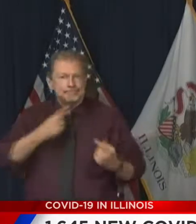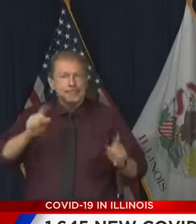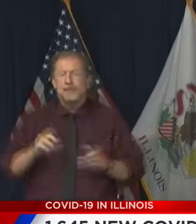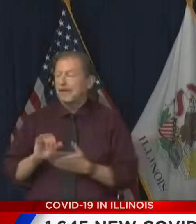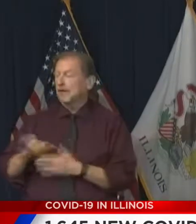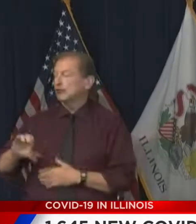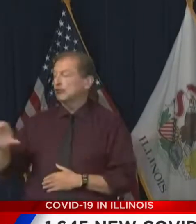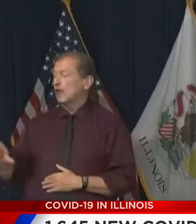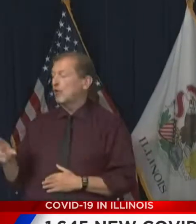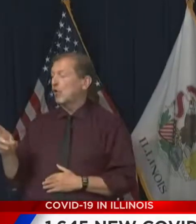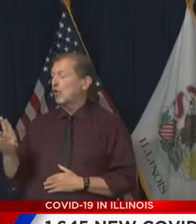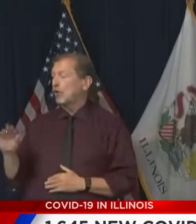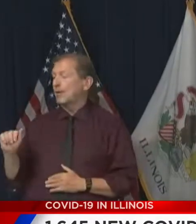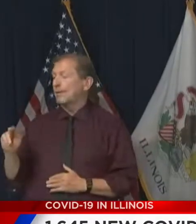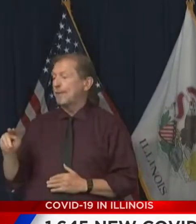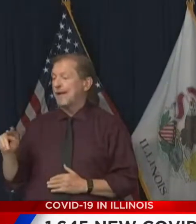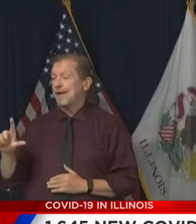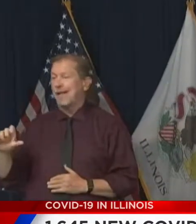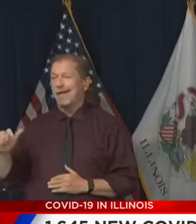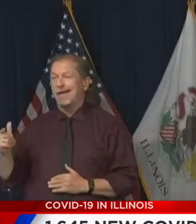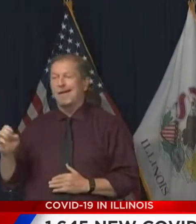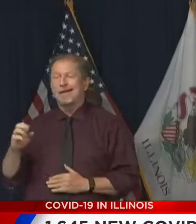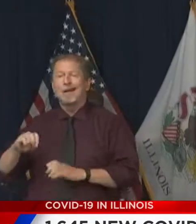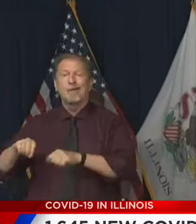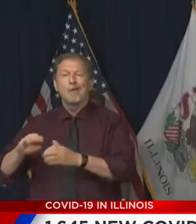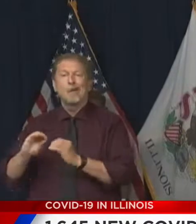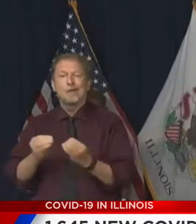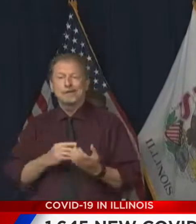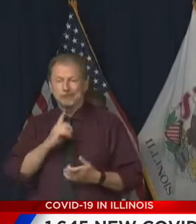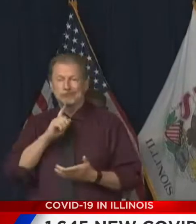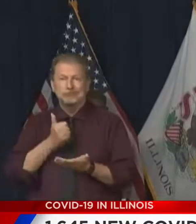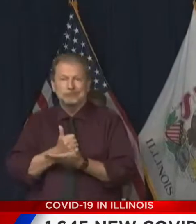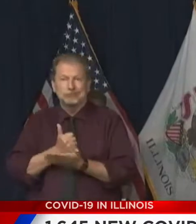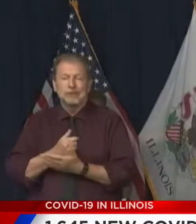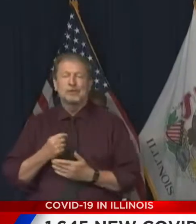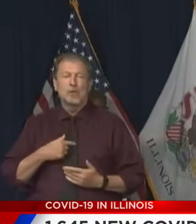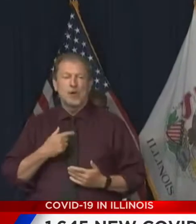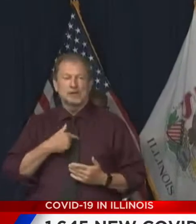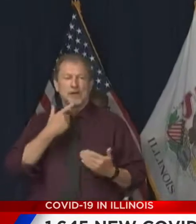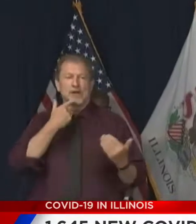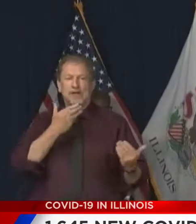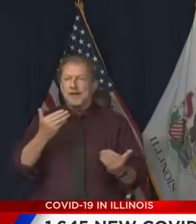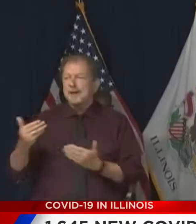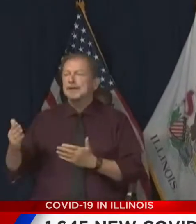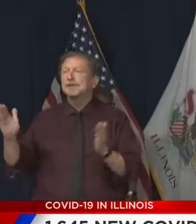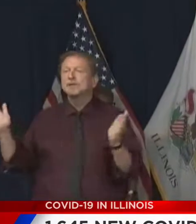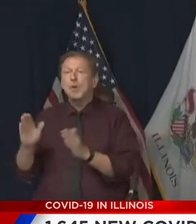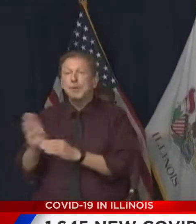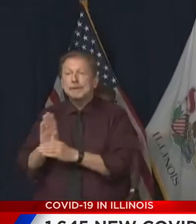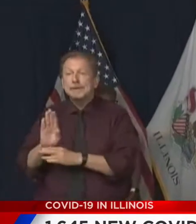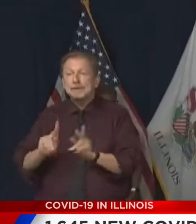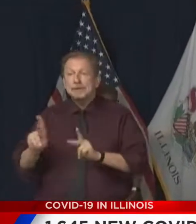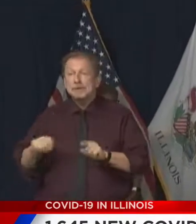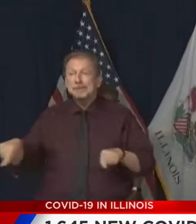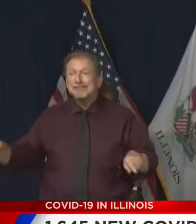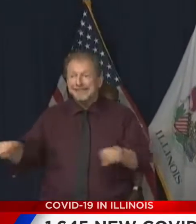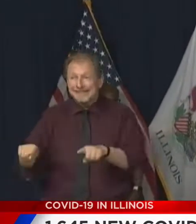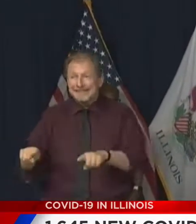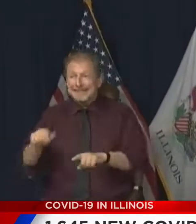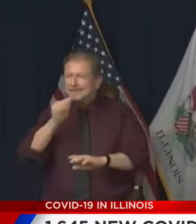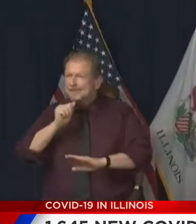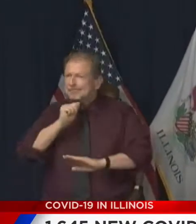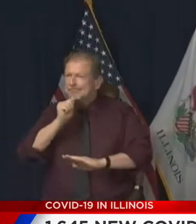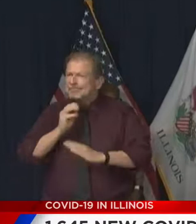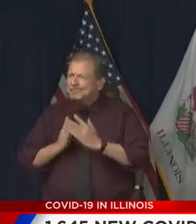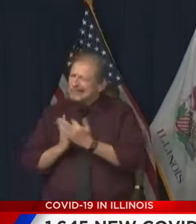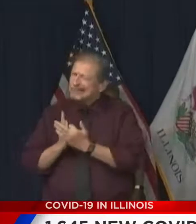makes all the difference. And I just wanted to acknowledge the heroic efforts of our small business people in this very, very difficult time. So with